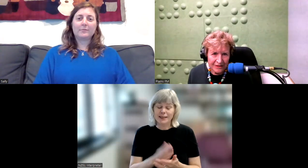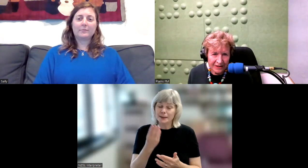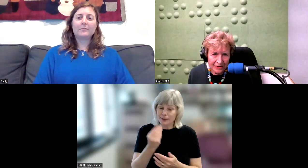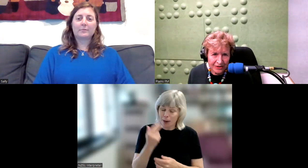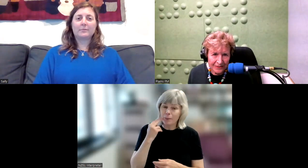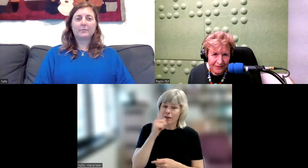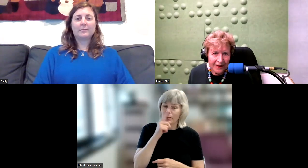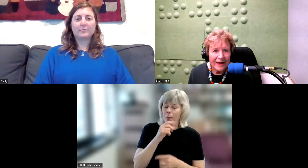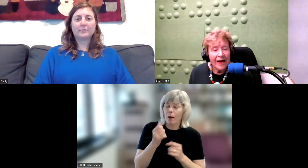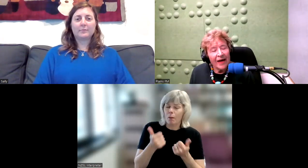very good.